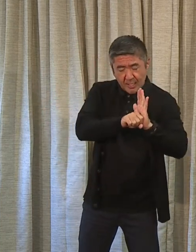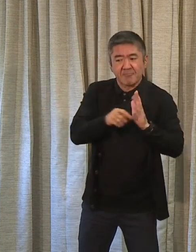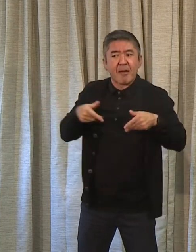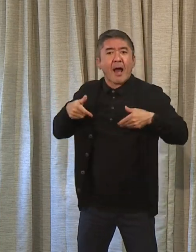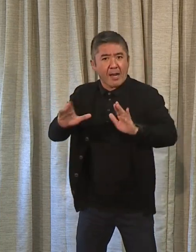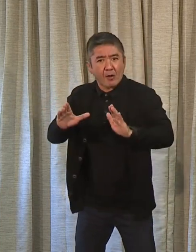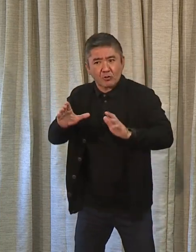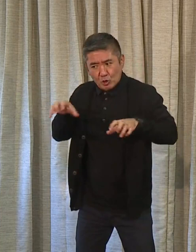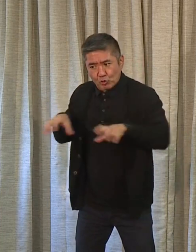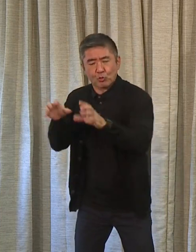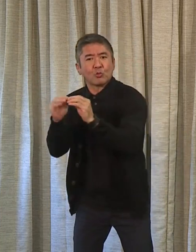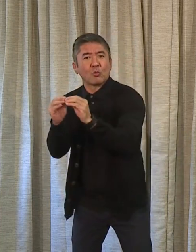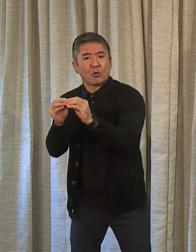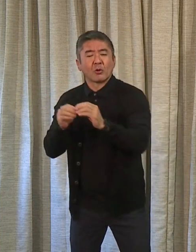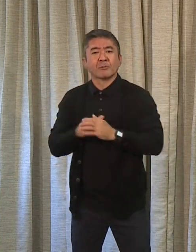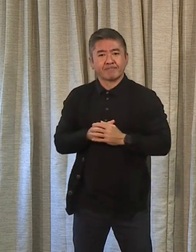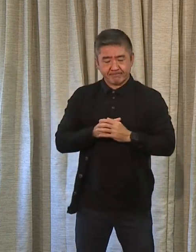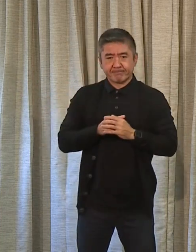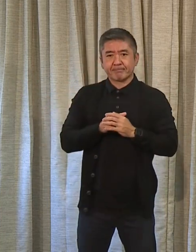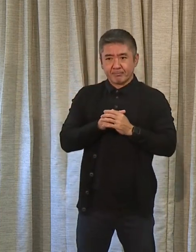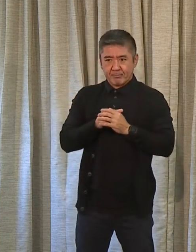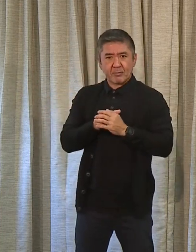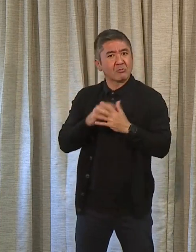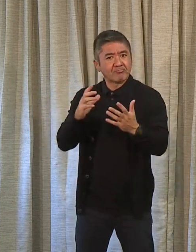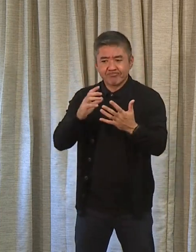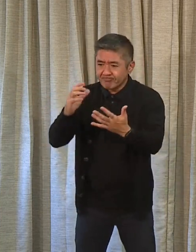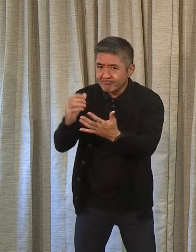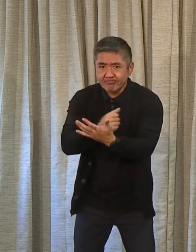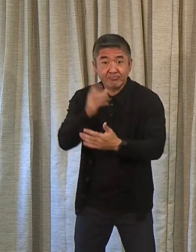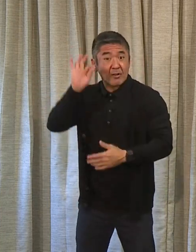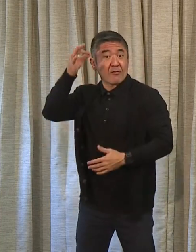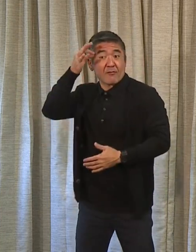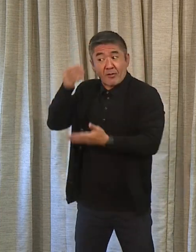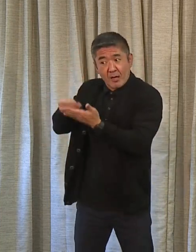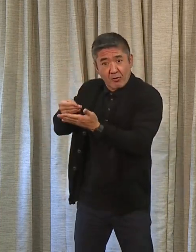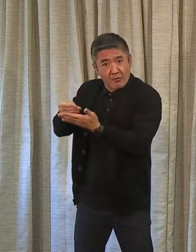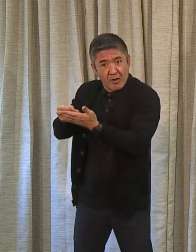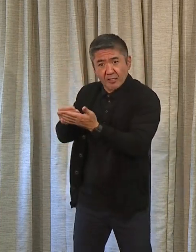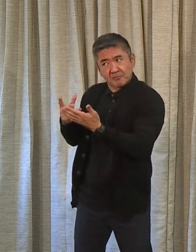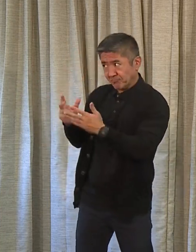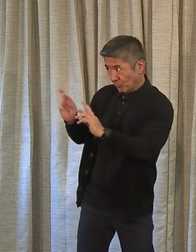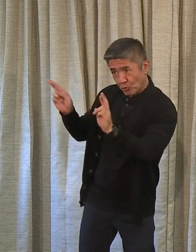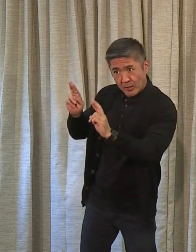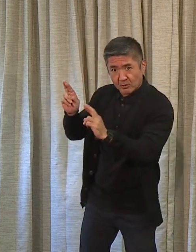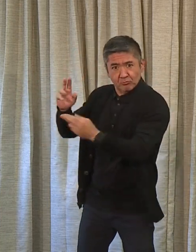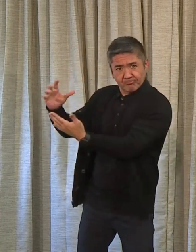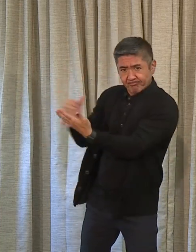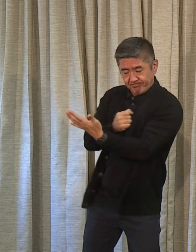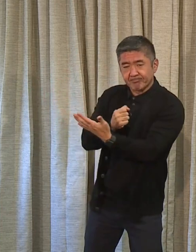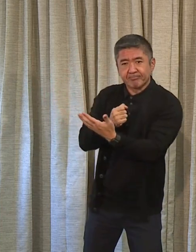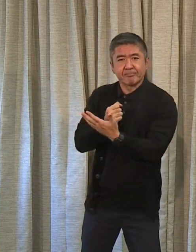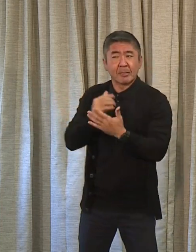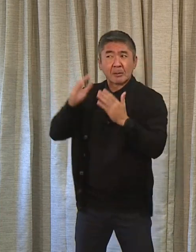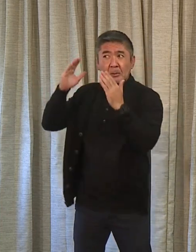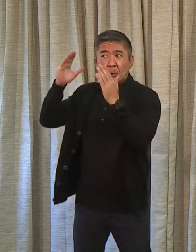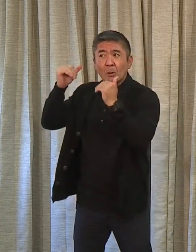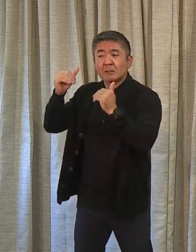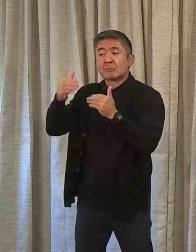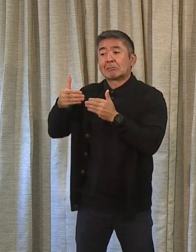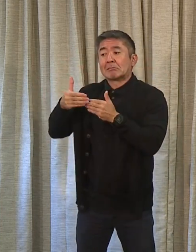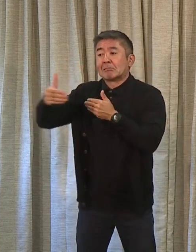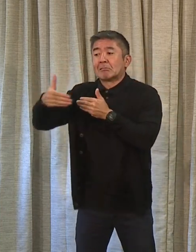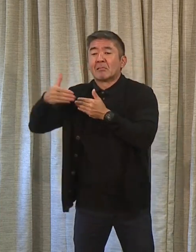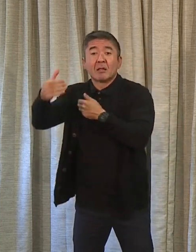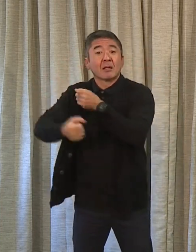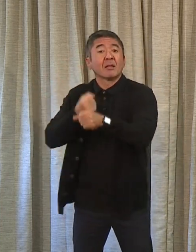So, you know, we're set up to take full advantage of federal funding opportunities. And, you we fully expect in the coming year